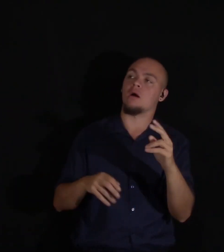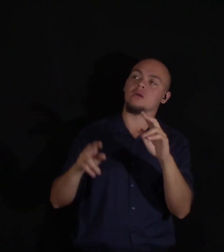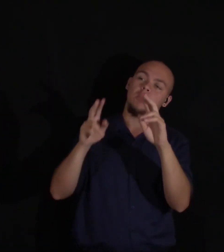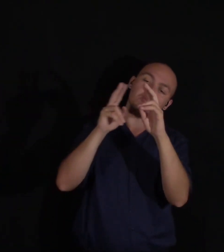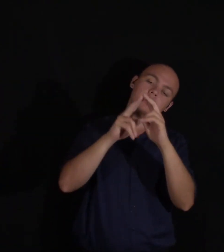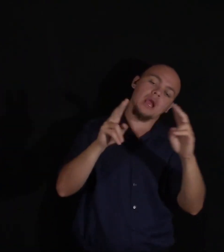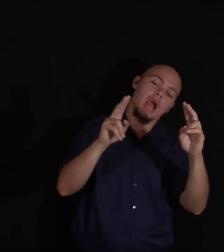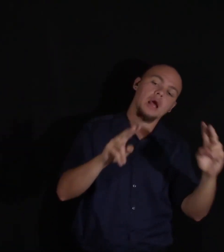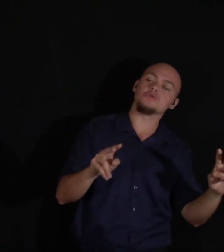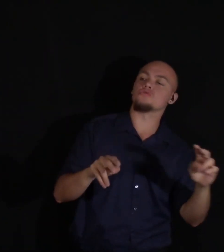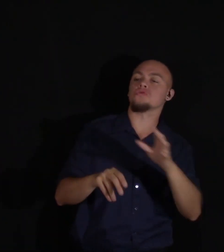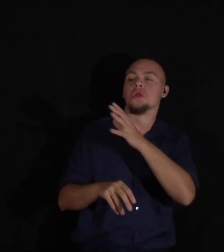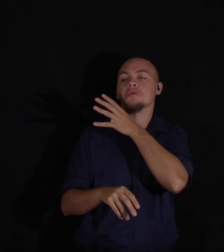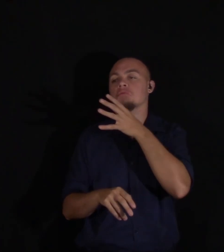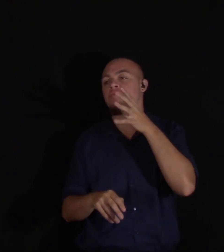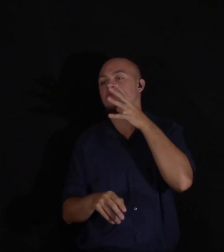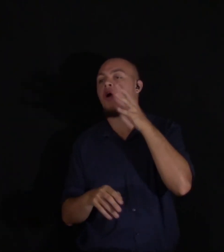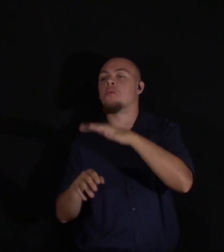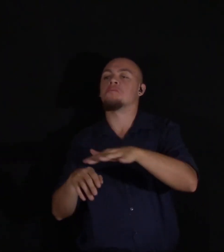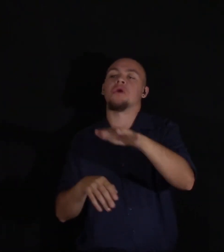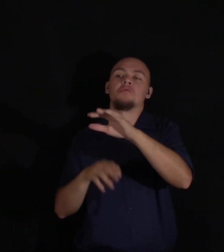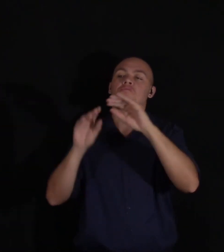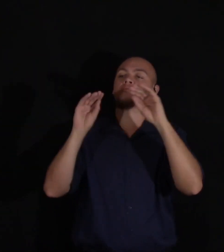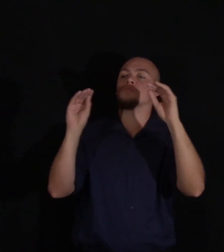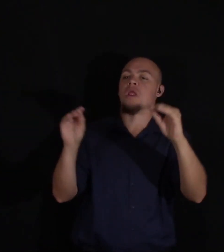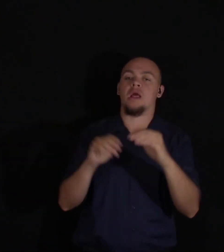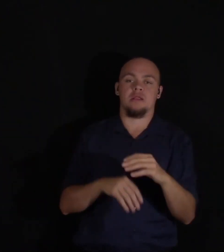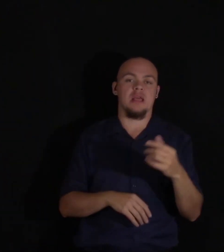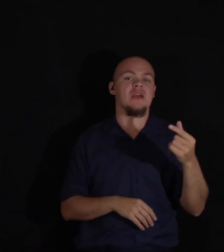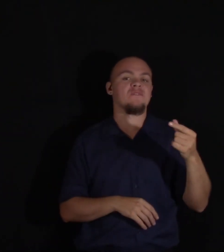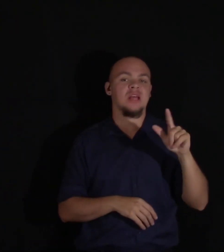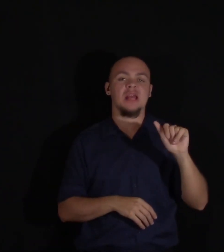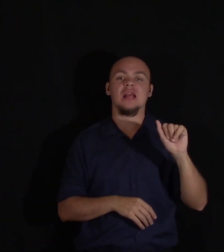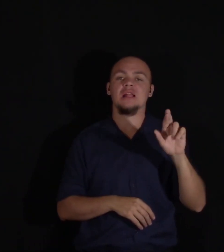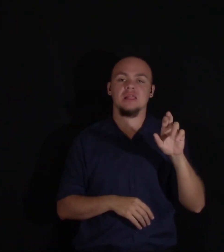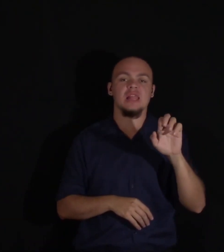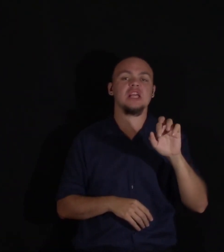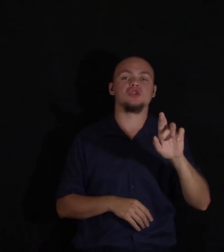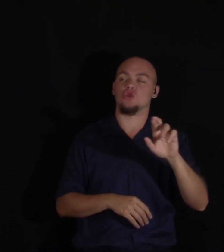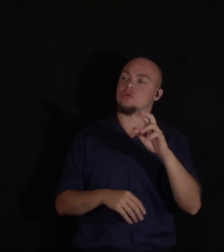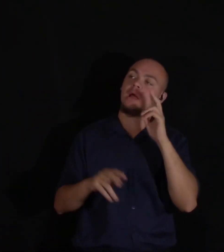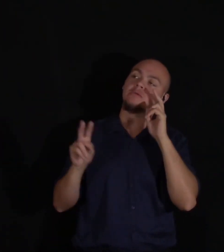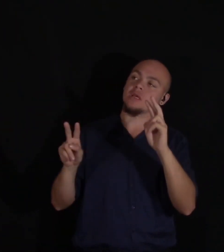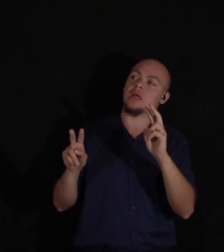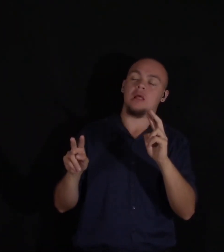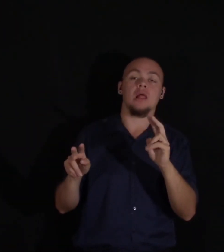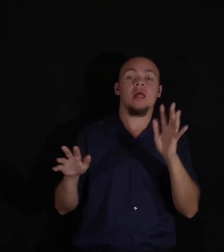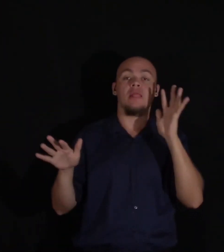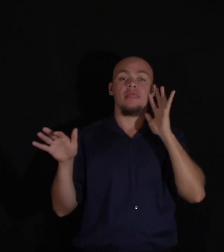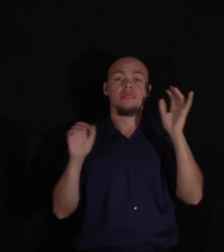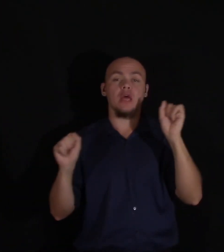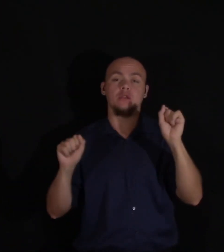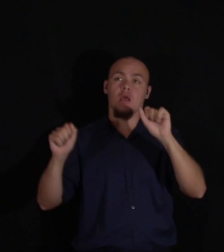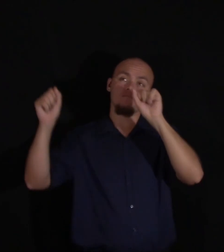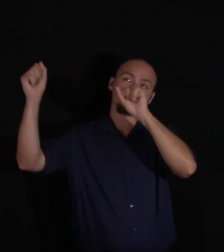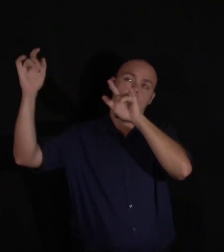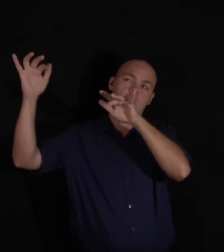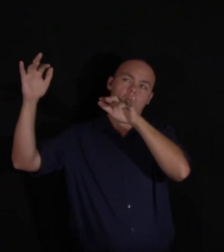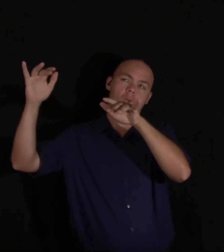fields. Immense glaciers approached the road, I heard the rumbling thunder of the falling avalanche, and marked the smoke of